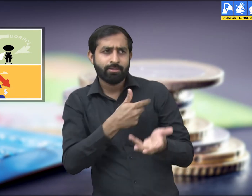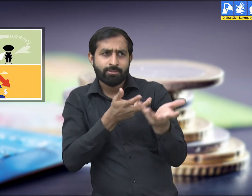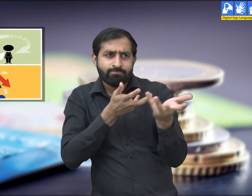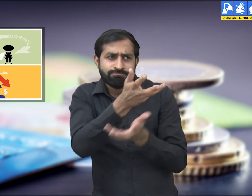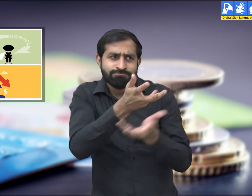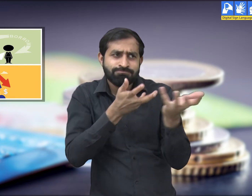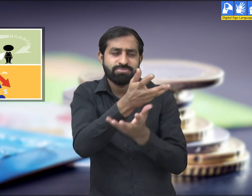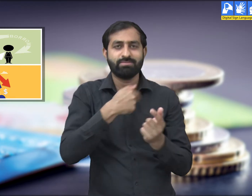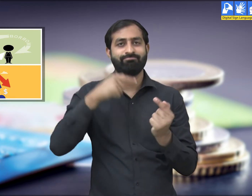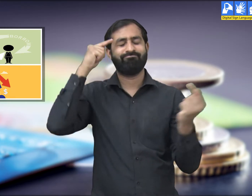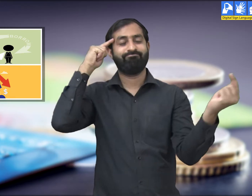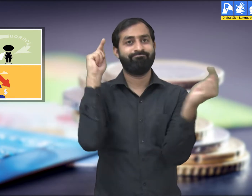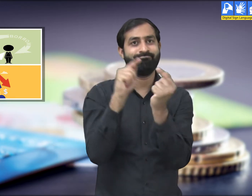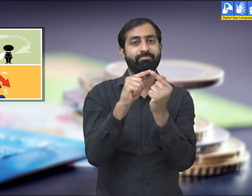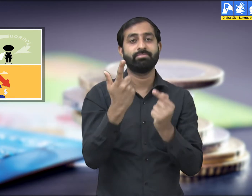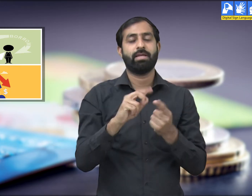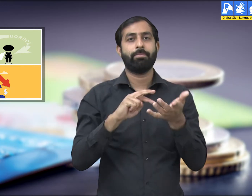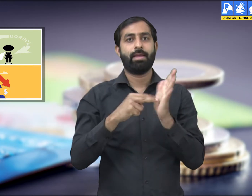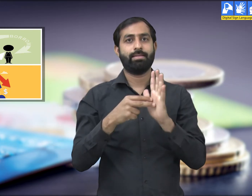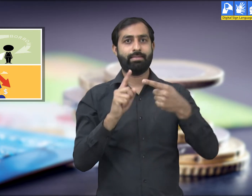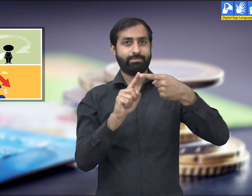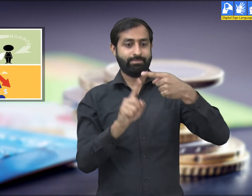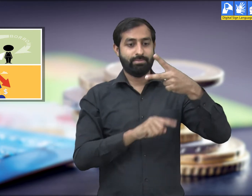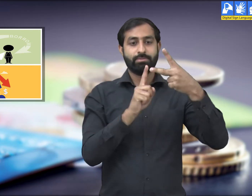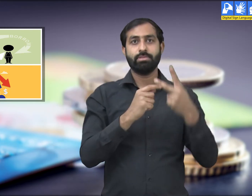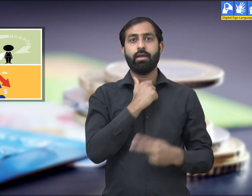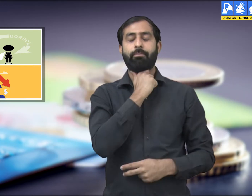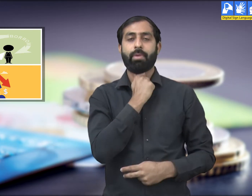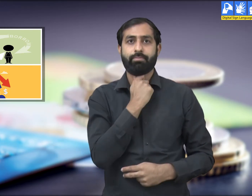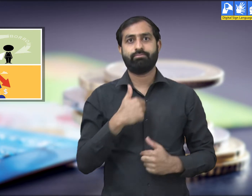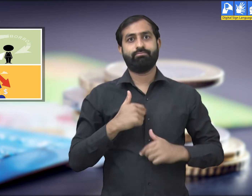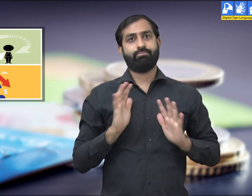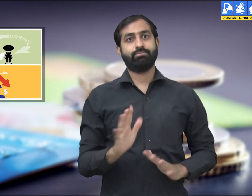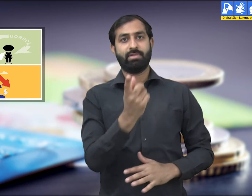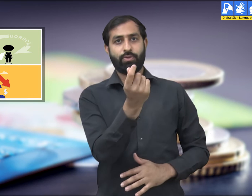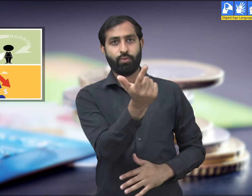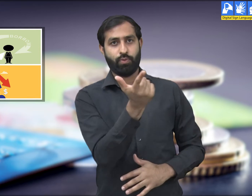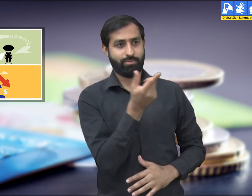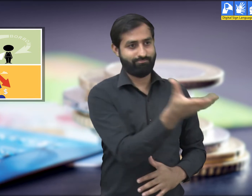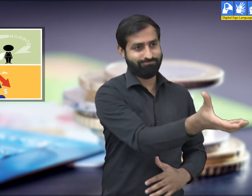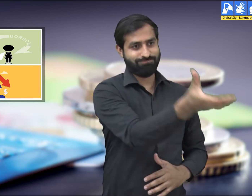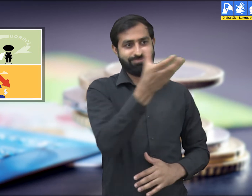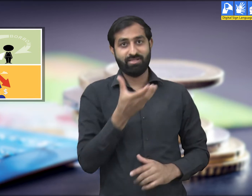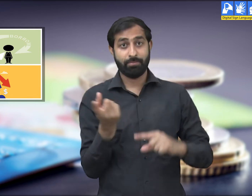who takes a loan from the bank must meet certain prerequisites such as Agree to the rate of interest.